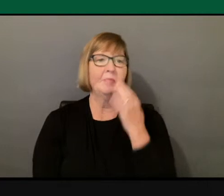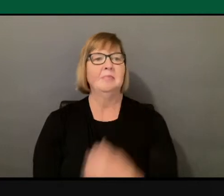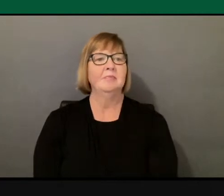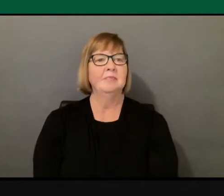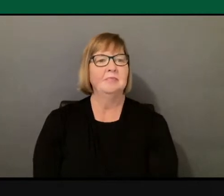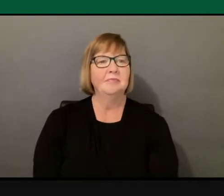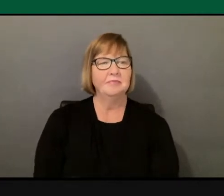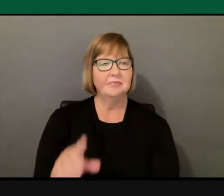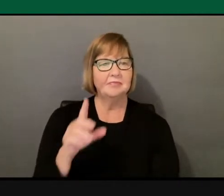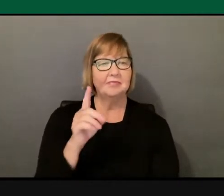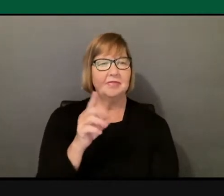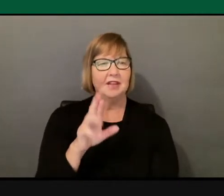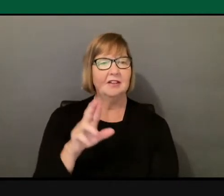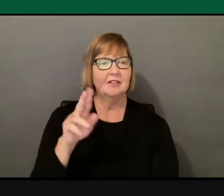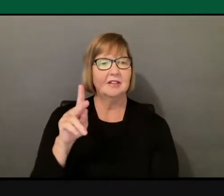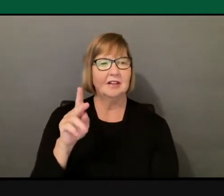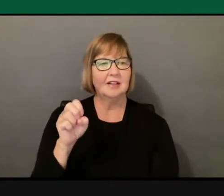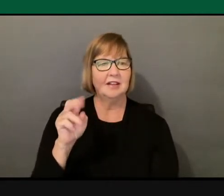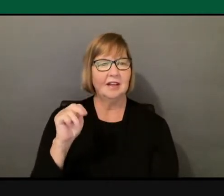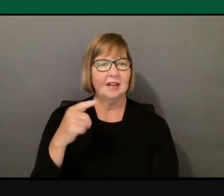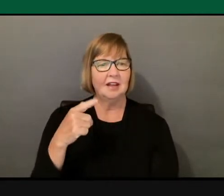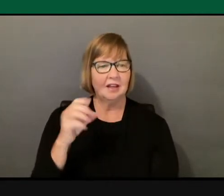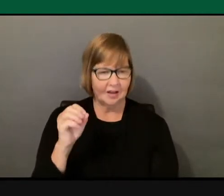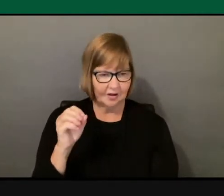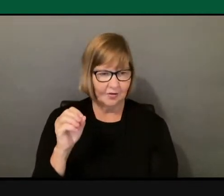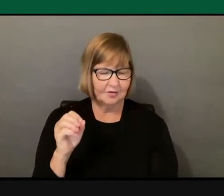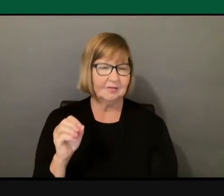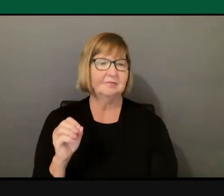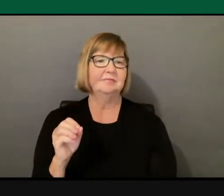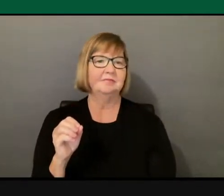Professor Rita Cameron Wedding.